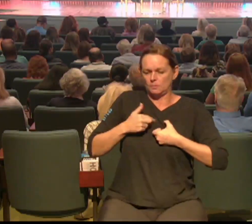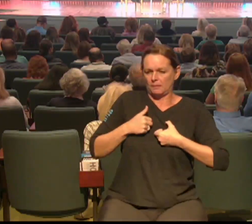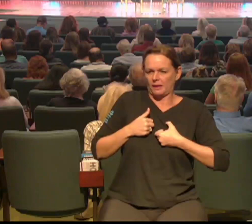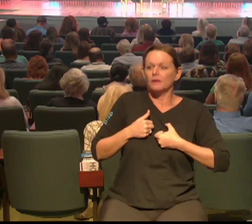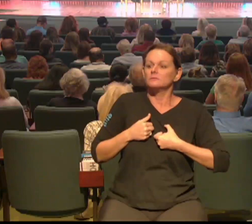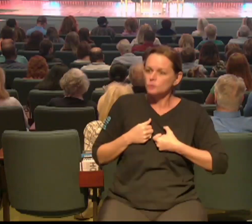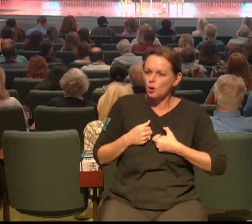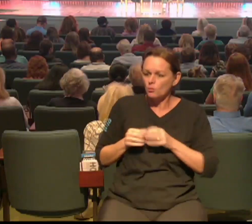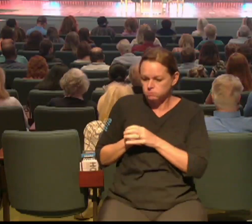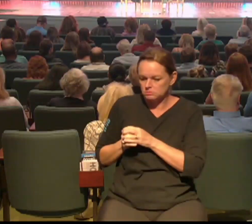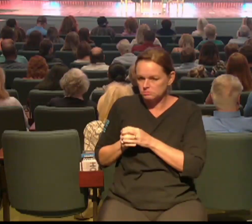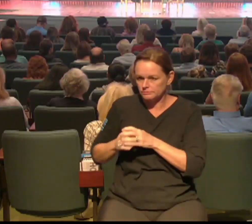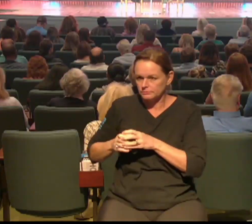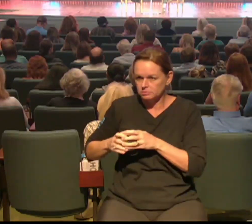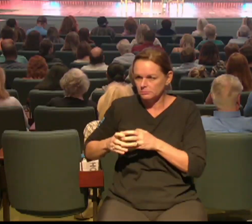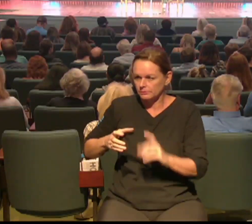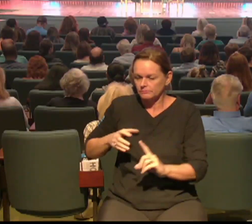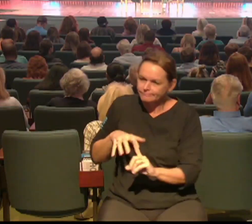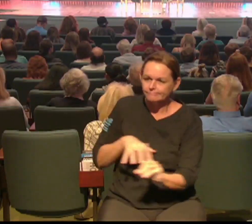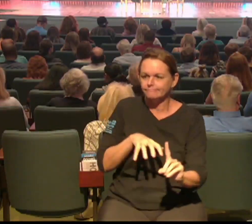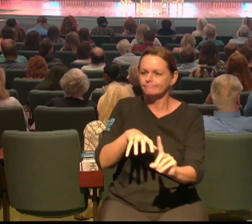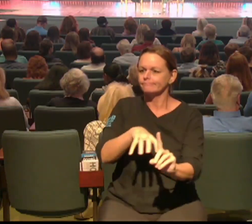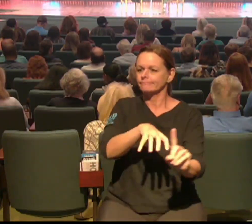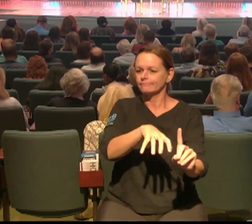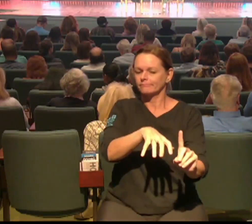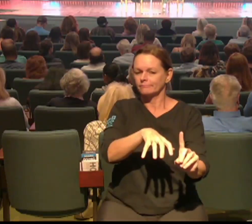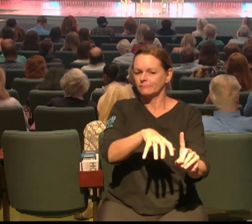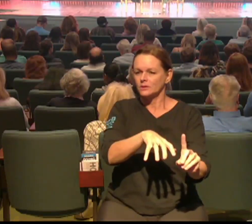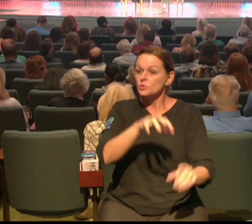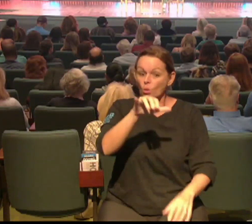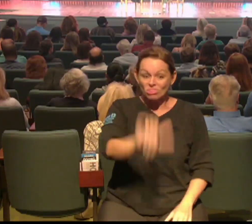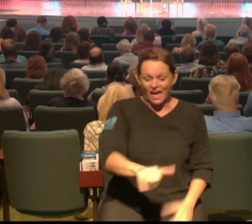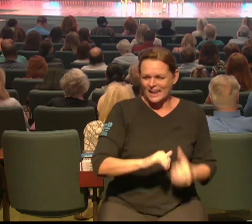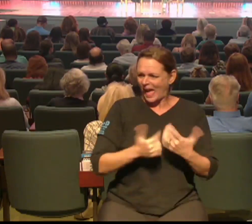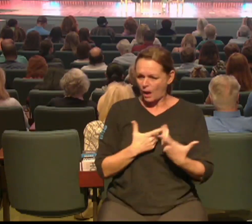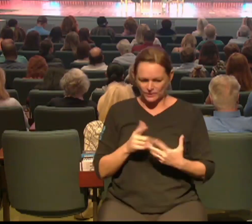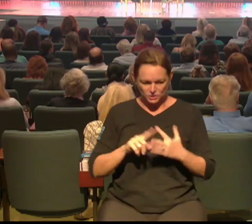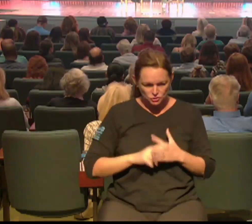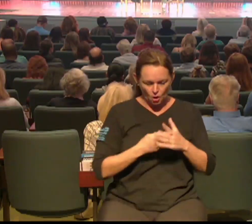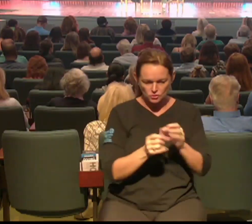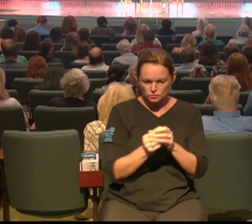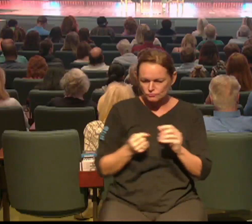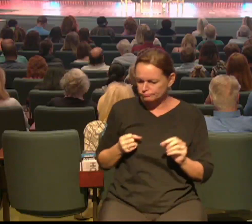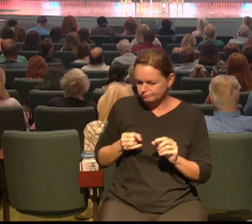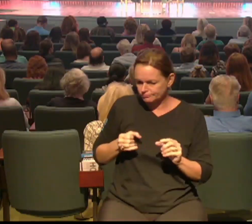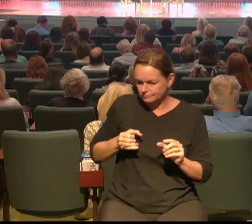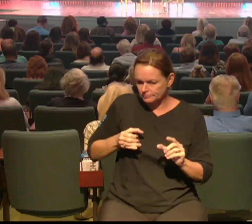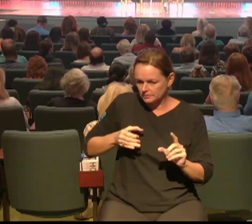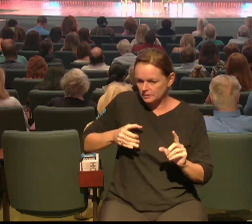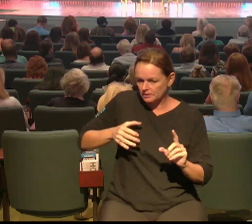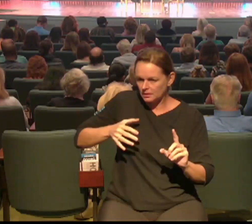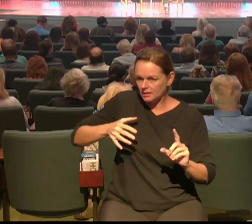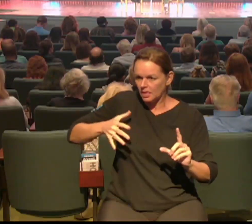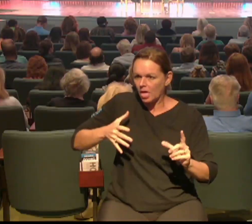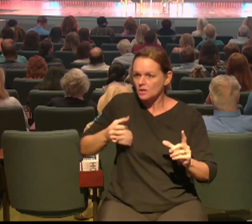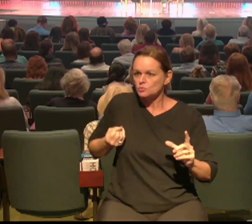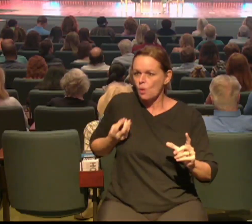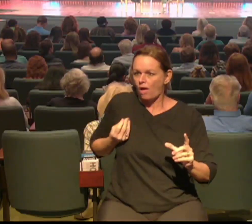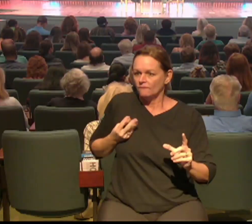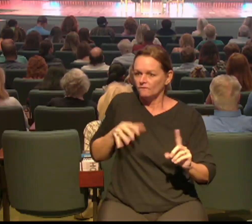off Jesus' public ministry, but this is what laid the foundation for what he would do in the years to come. This is what he did. Jesus saw